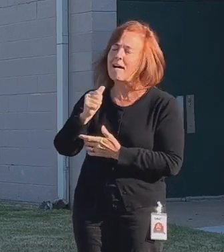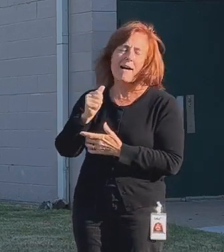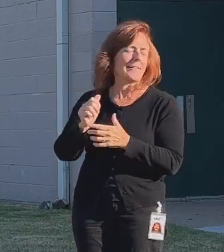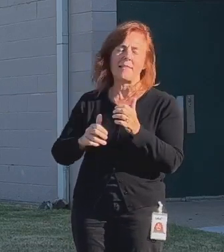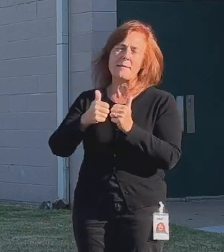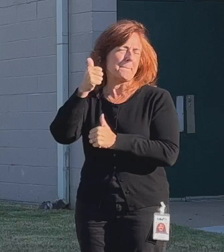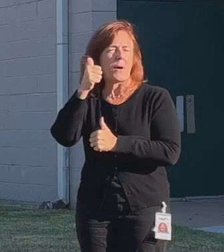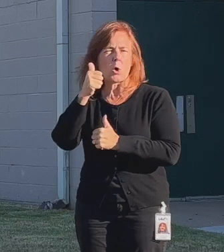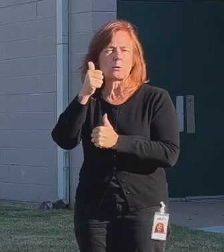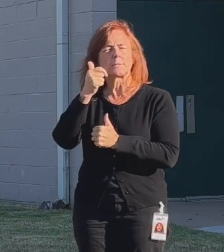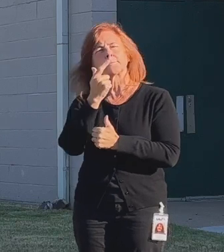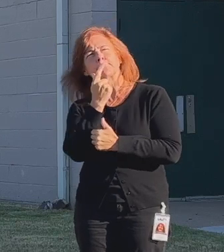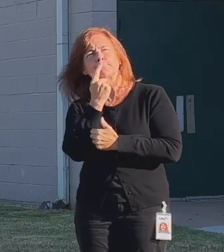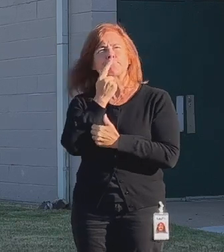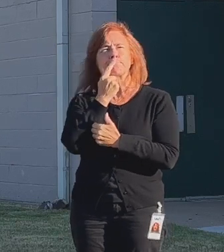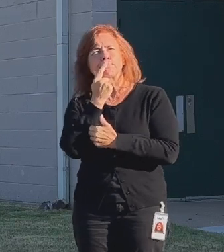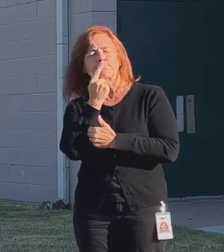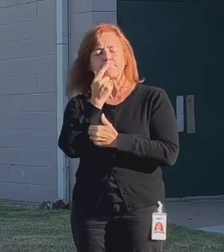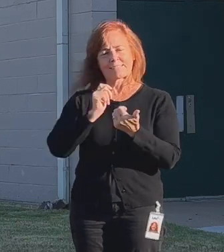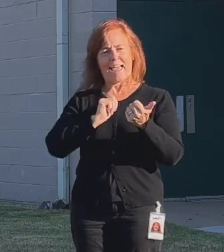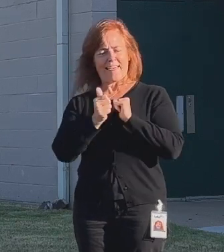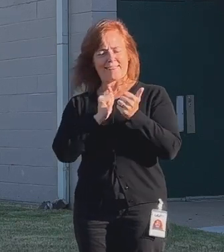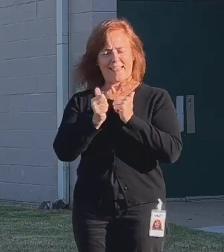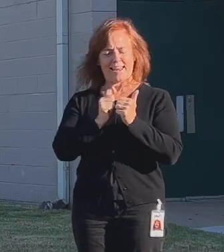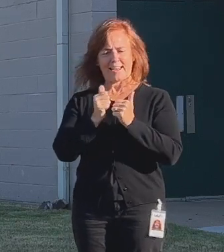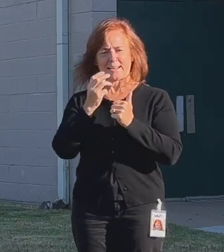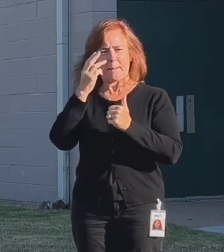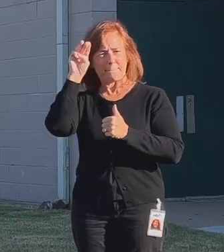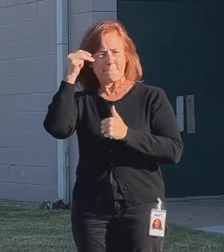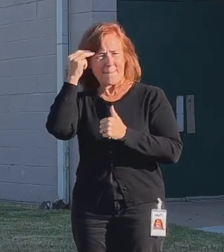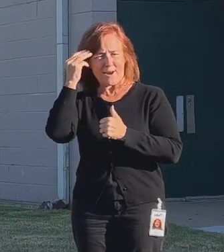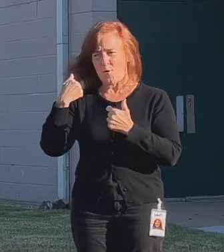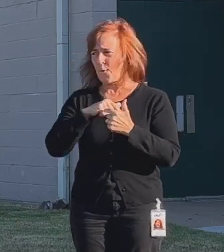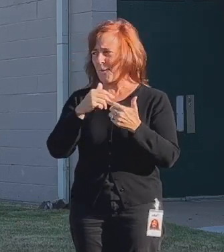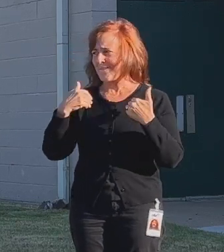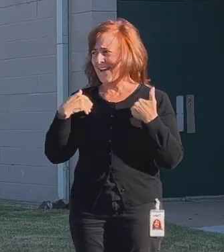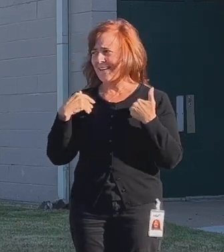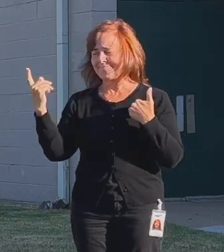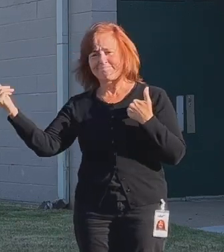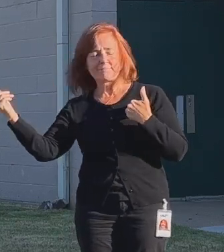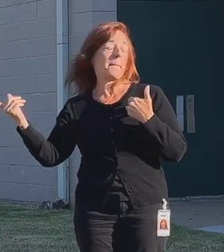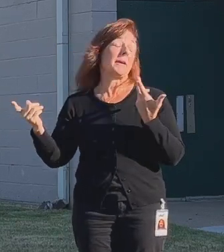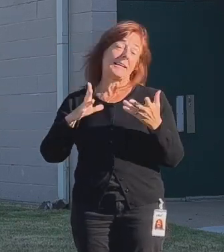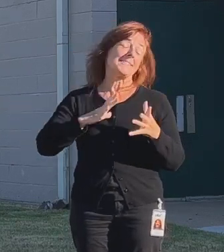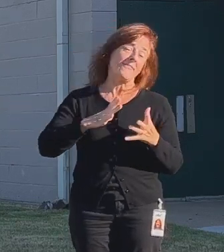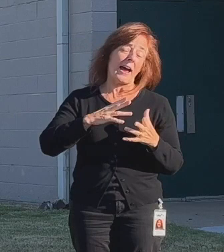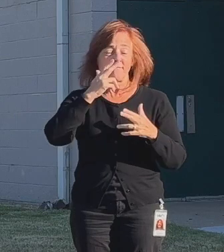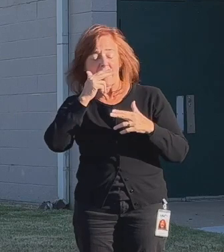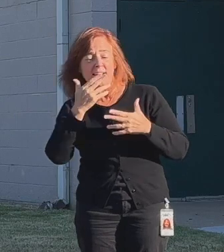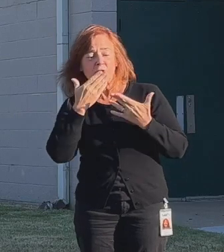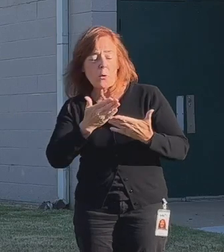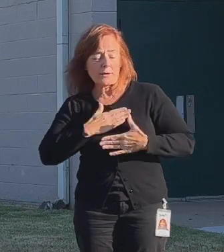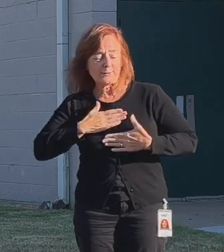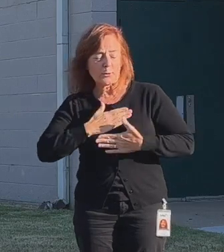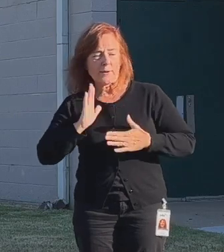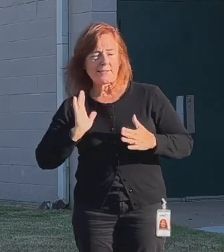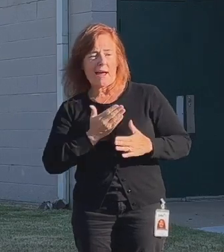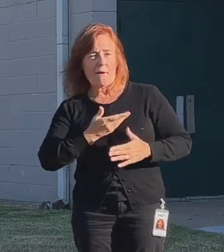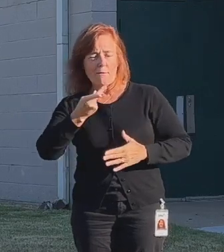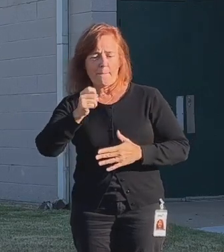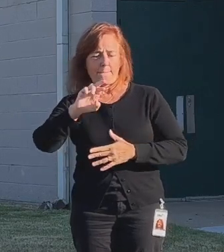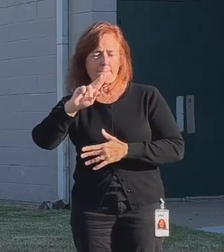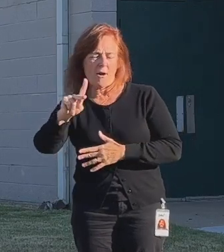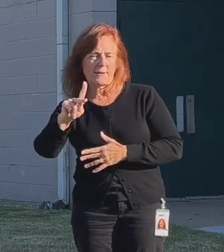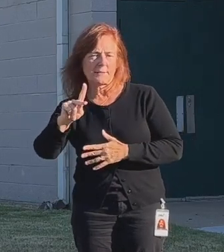most athletic mayor we've ever had. I mean, he's fun, he's good out, he enjoys our parks, but